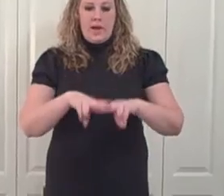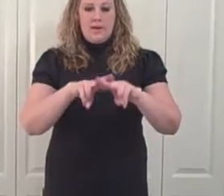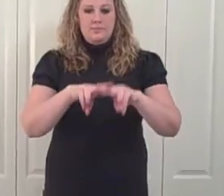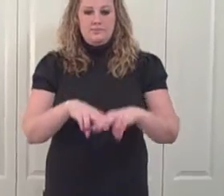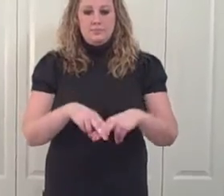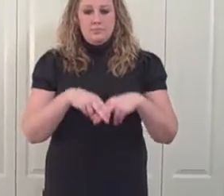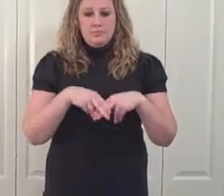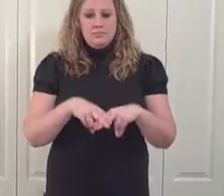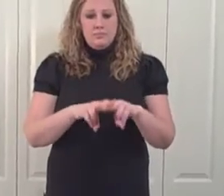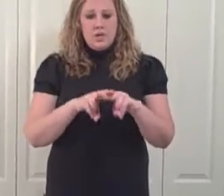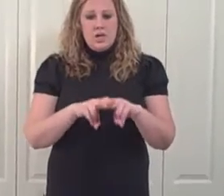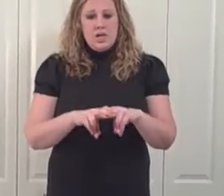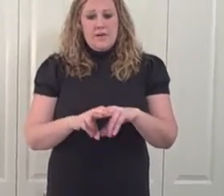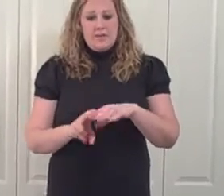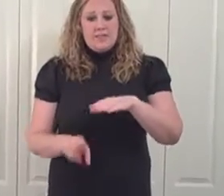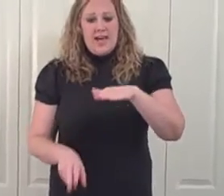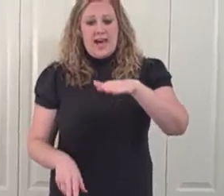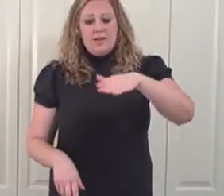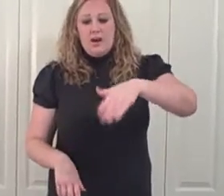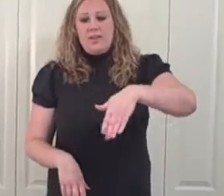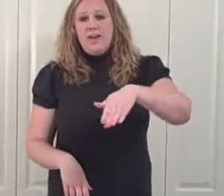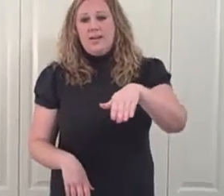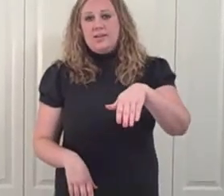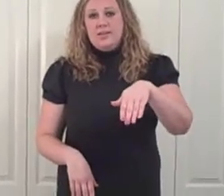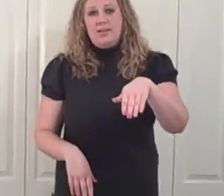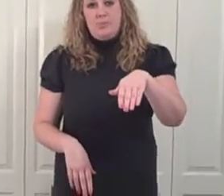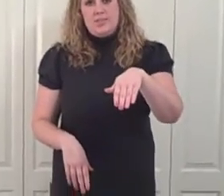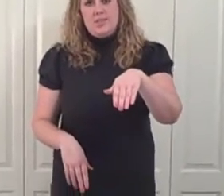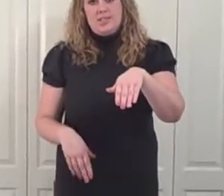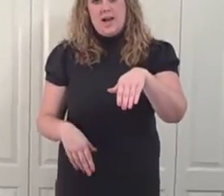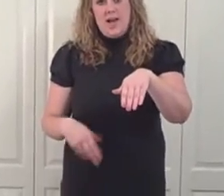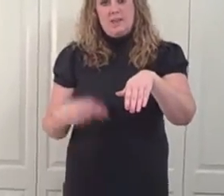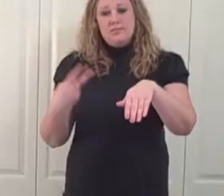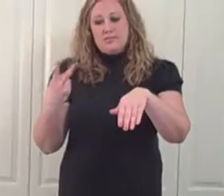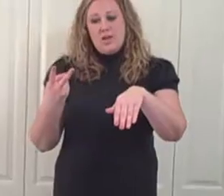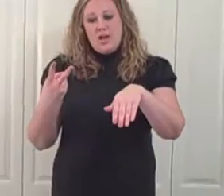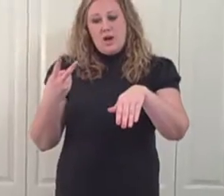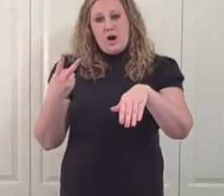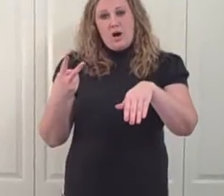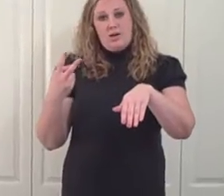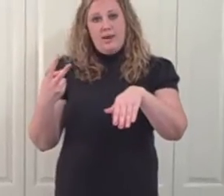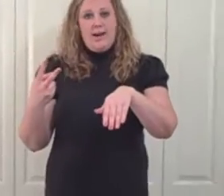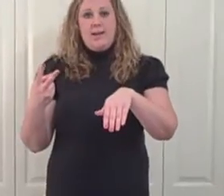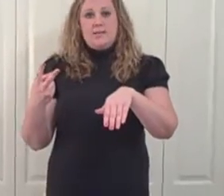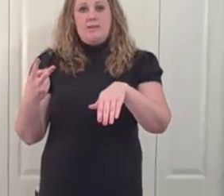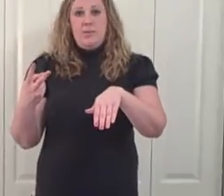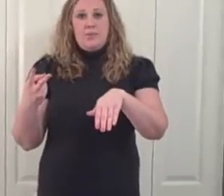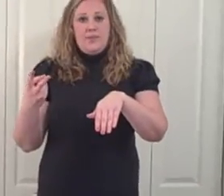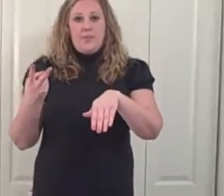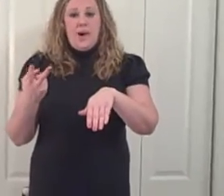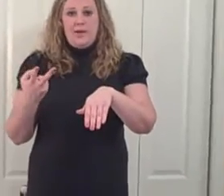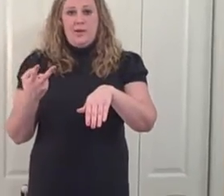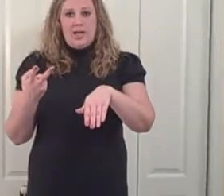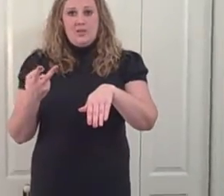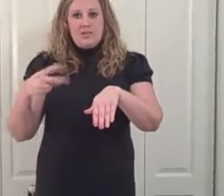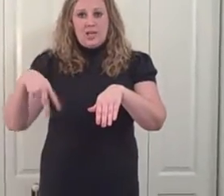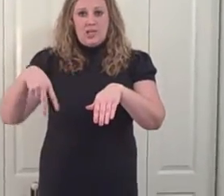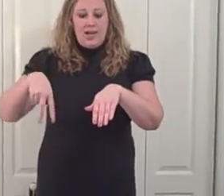Swing. For slide, our left hand is going to represent the slide. Our right hand is going to represent the body going down the slide, the